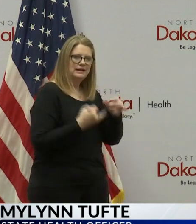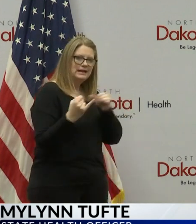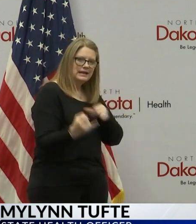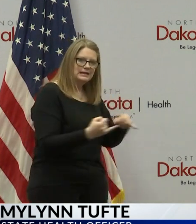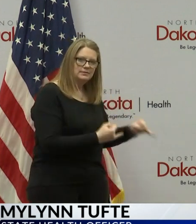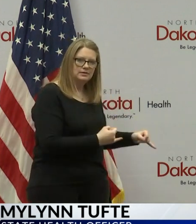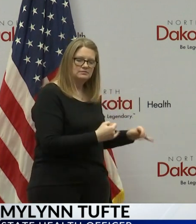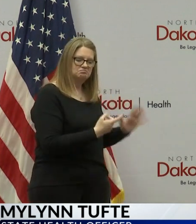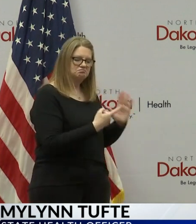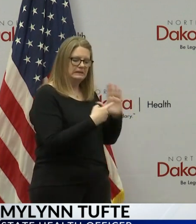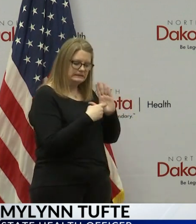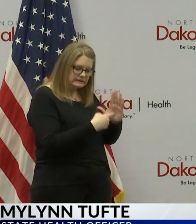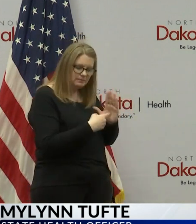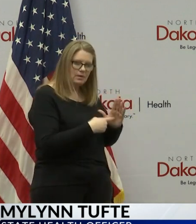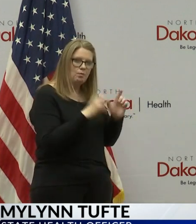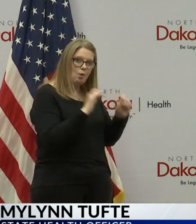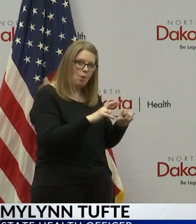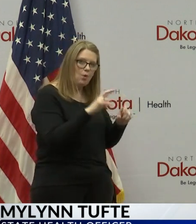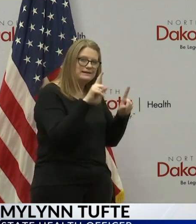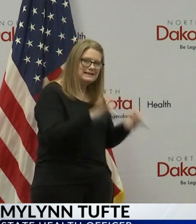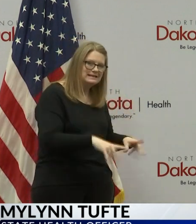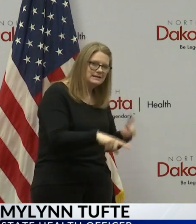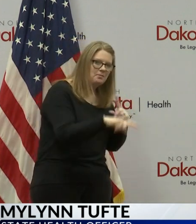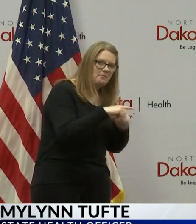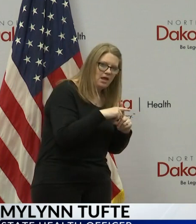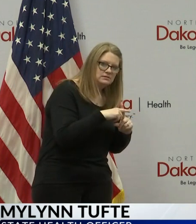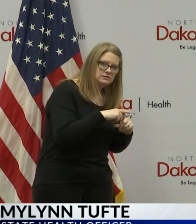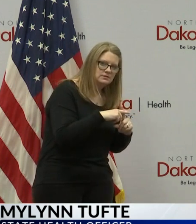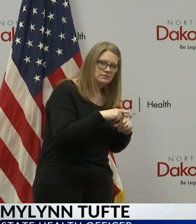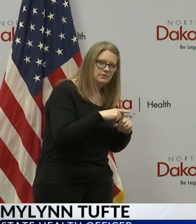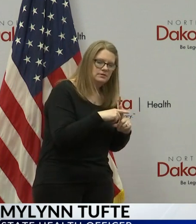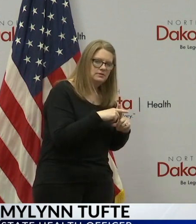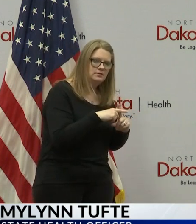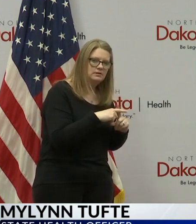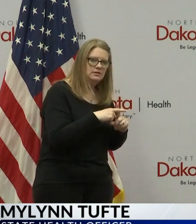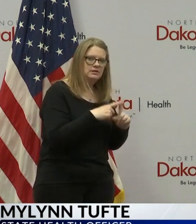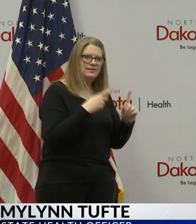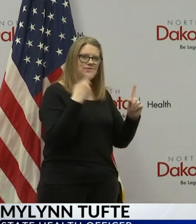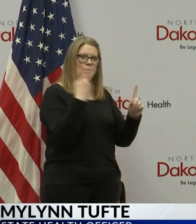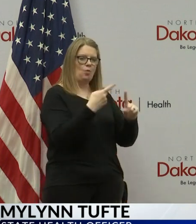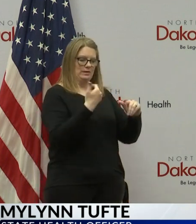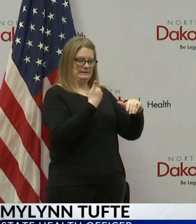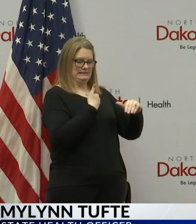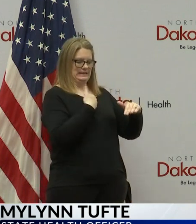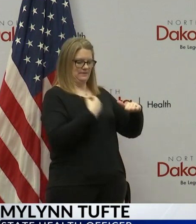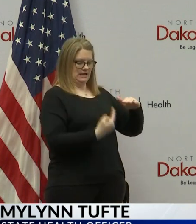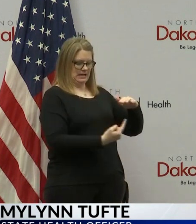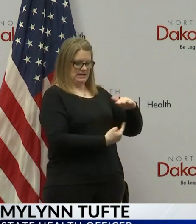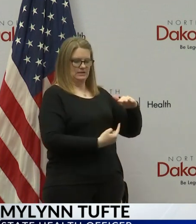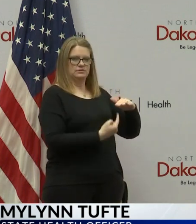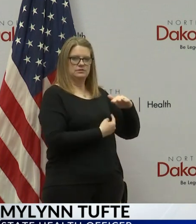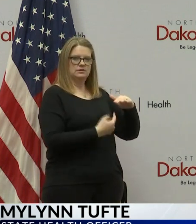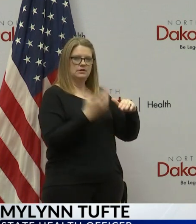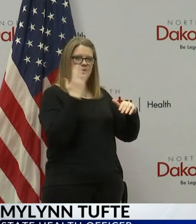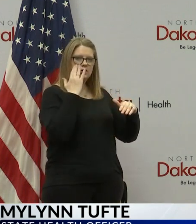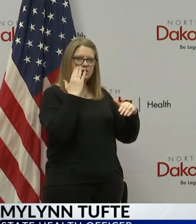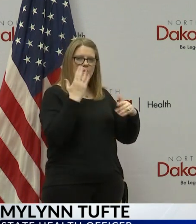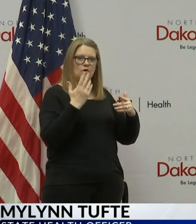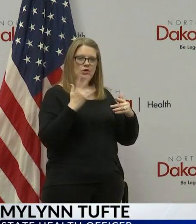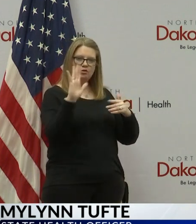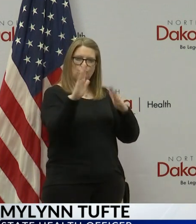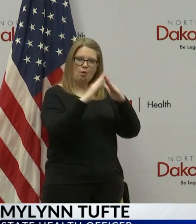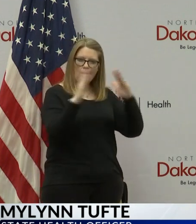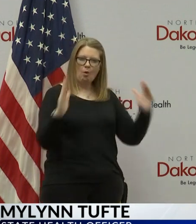that have been symptomatic or tested positive. And the goal with self-isolation is to separate yourself from the other